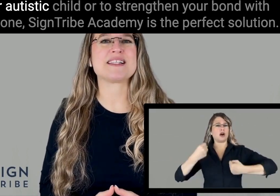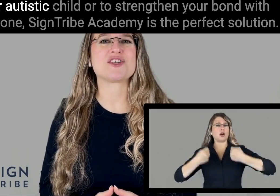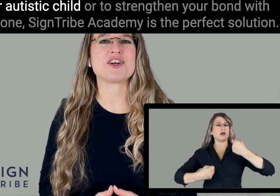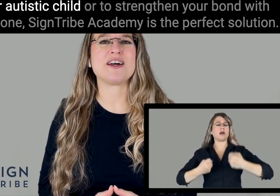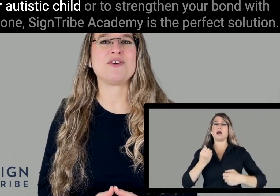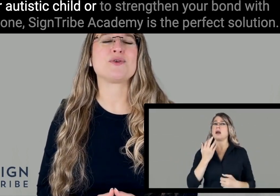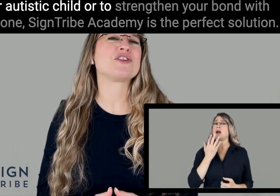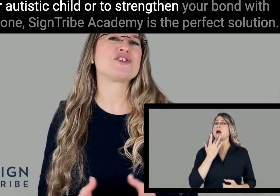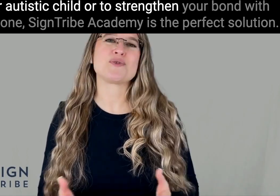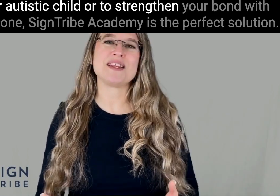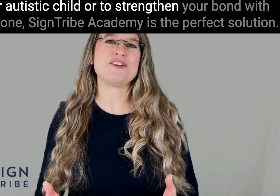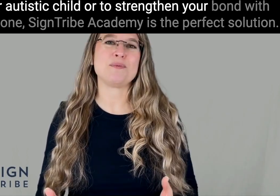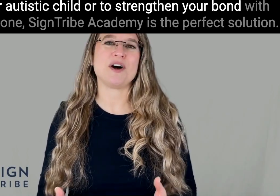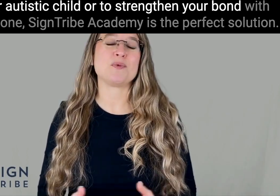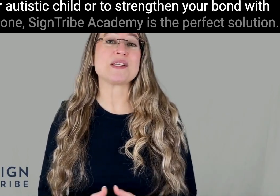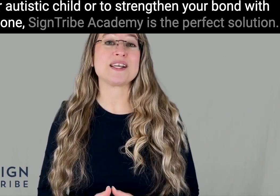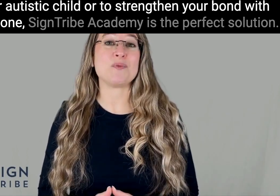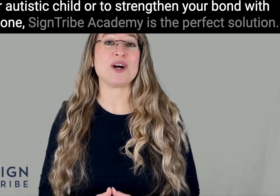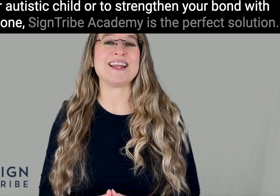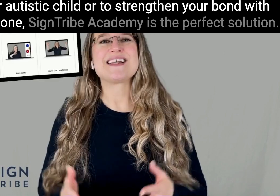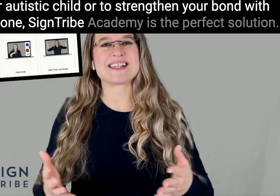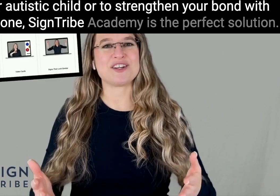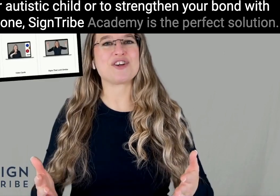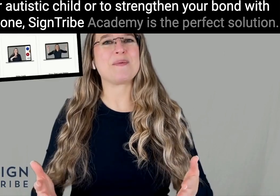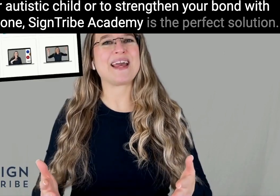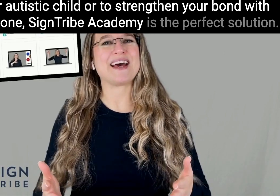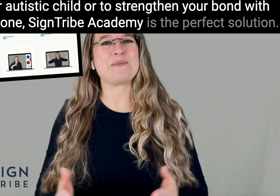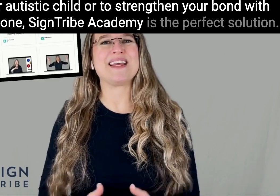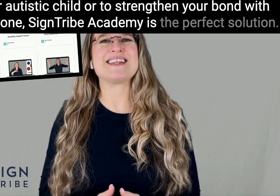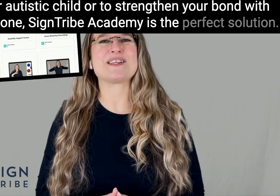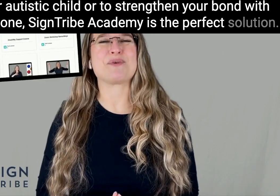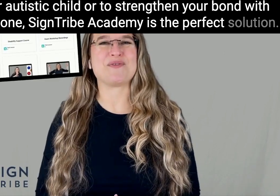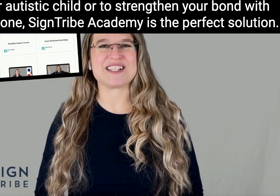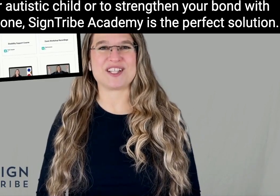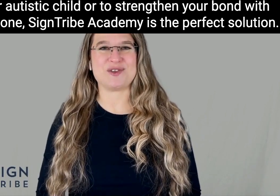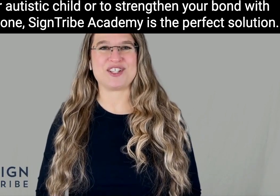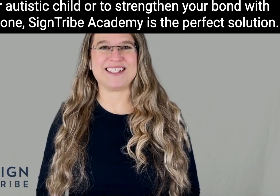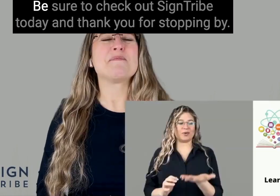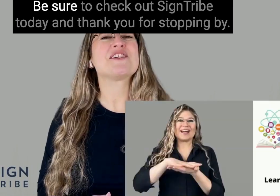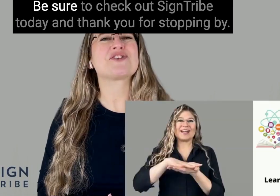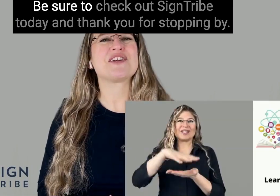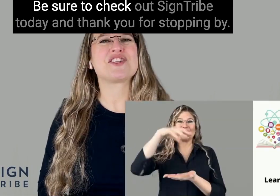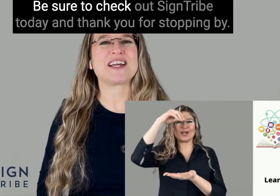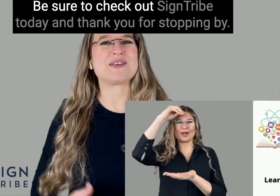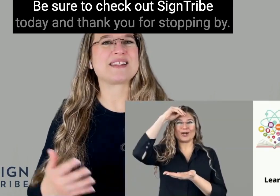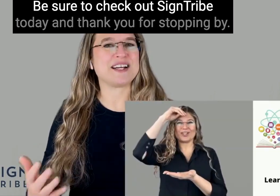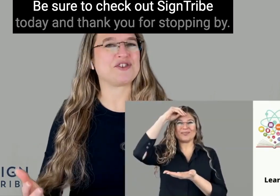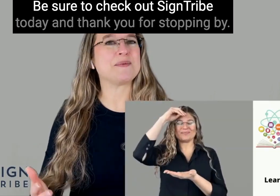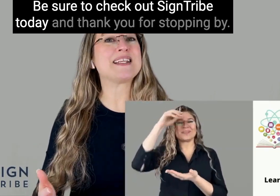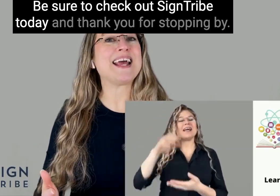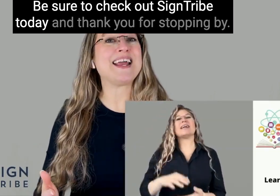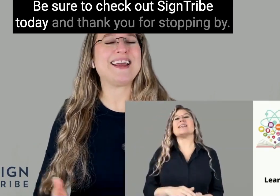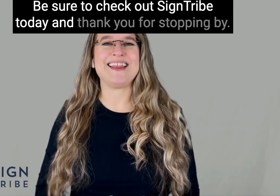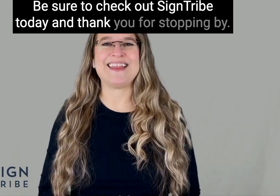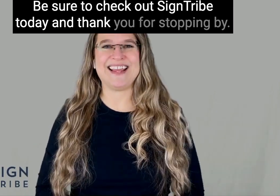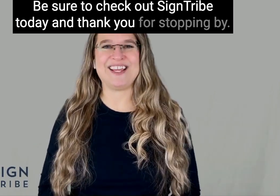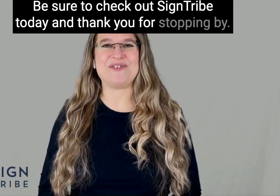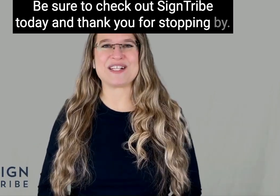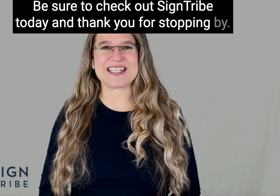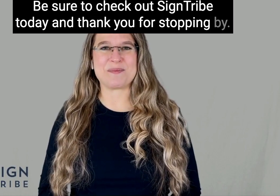child or to strengthen your bond with someone, SignTribe Academy is the perfect solution. Be sure to check out SignTribe today and thank you for stopping